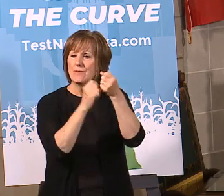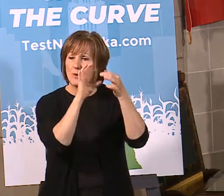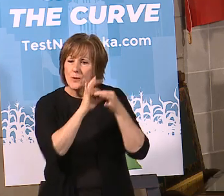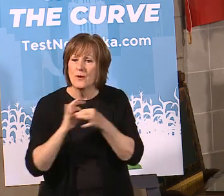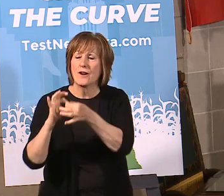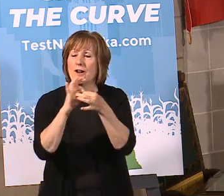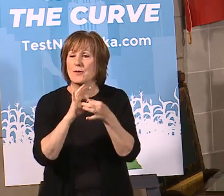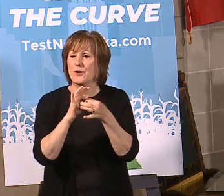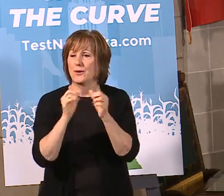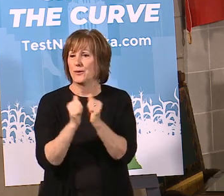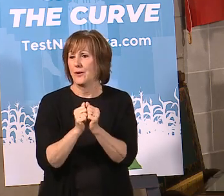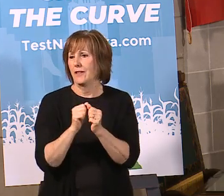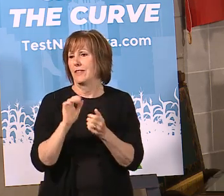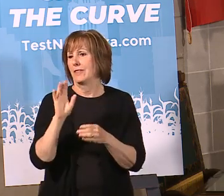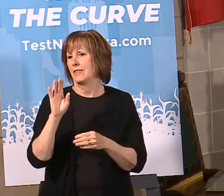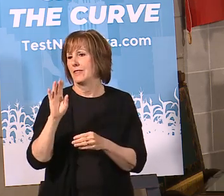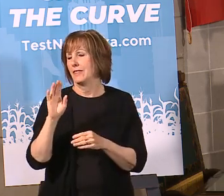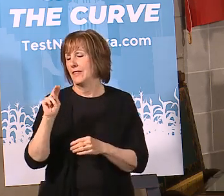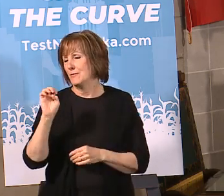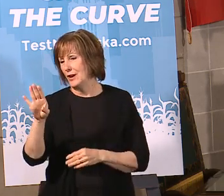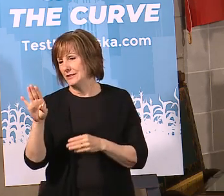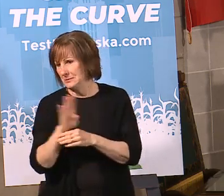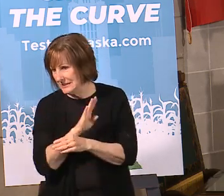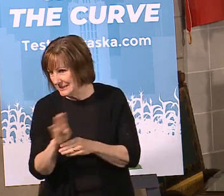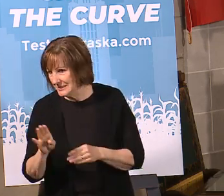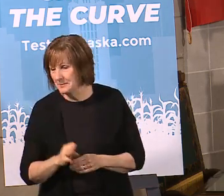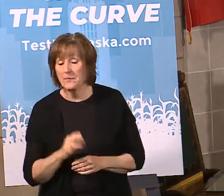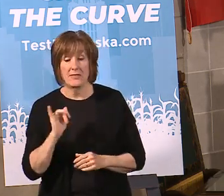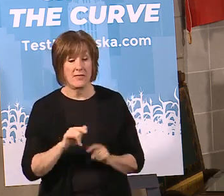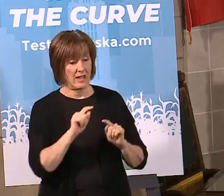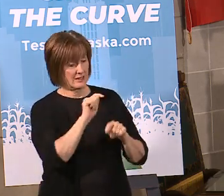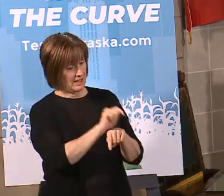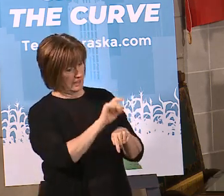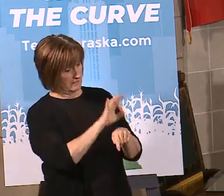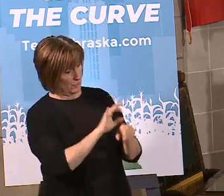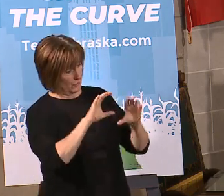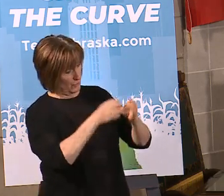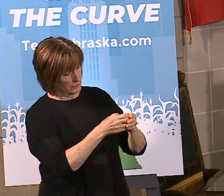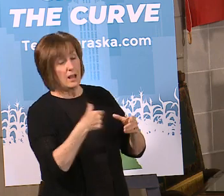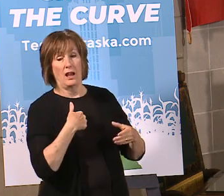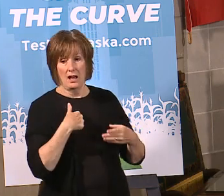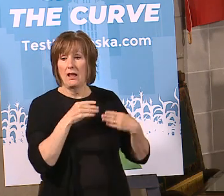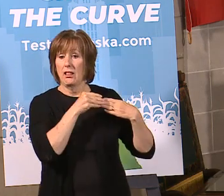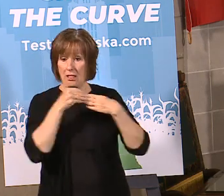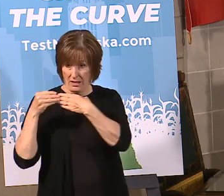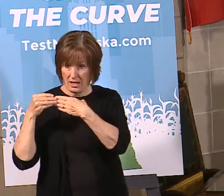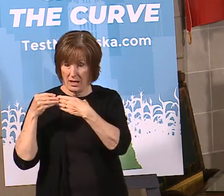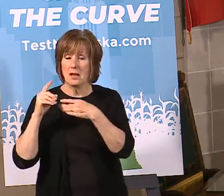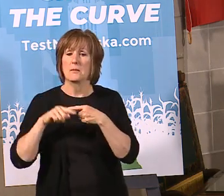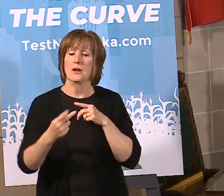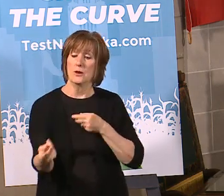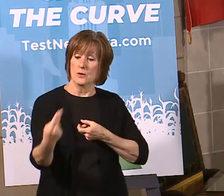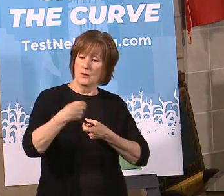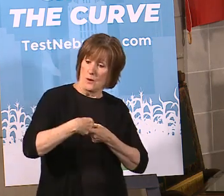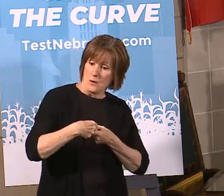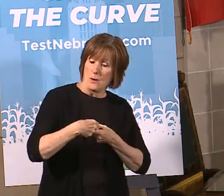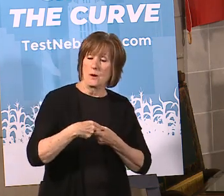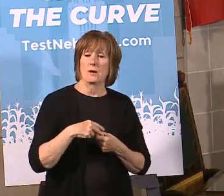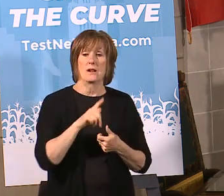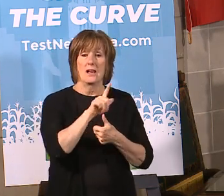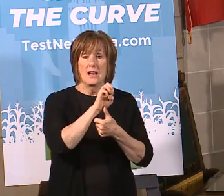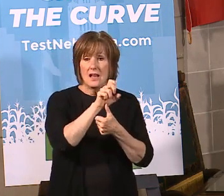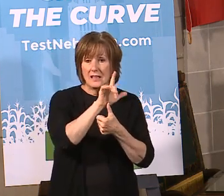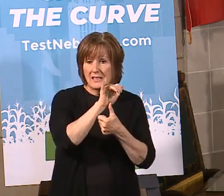among Nebraska businesses. Now on this task force, I will lead the task force, but I'll be joined by Leslie